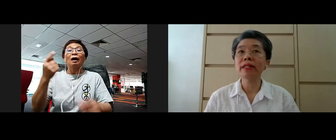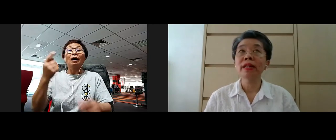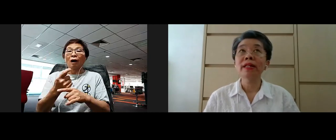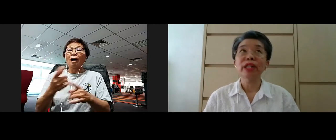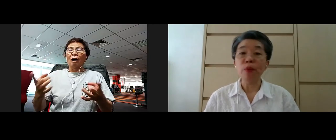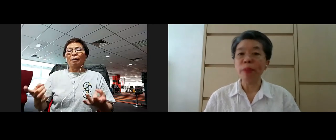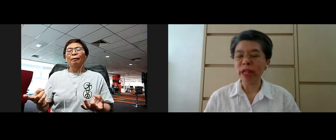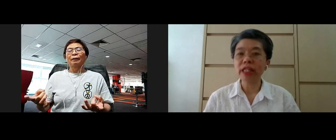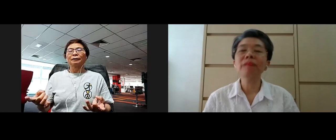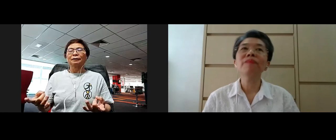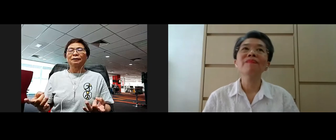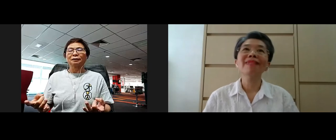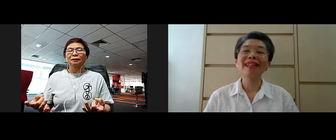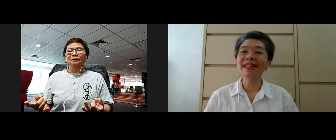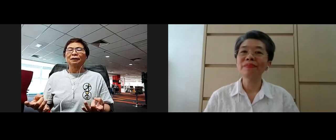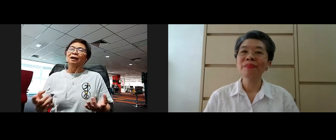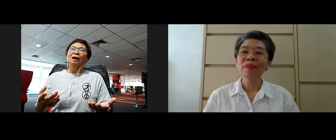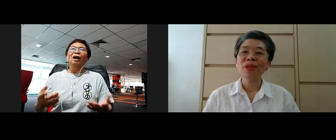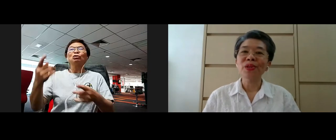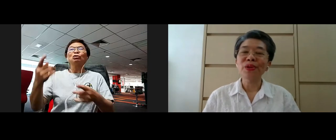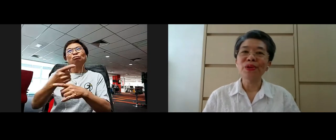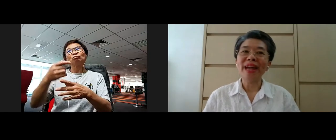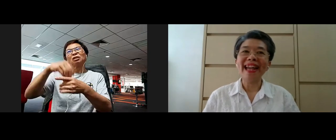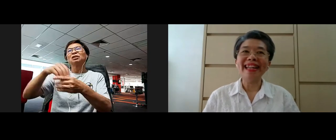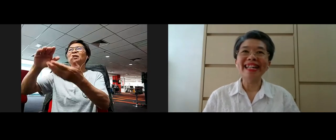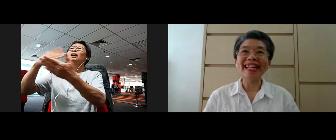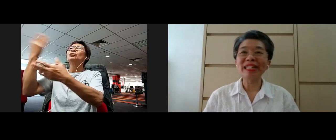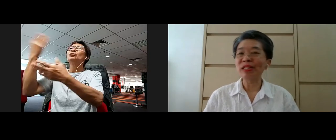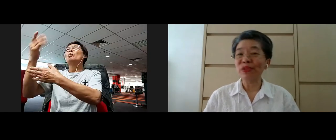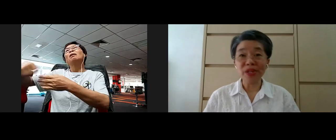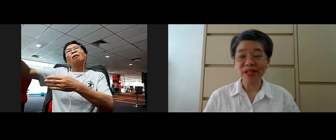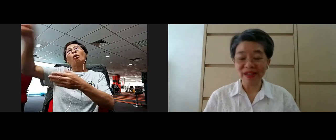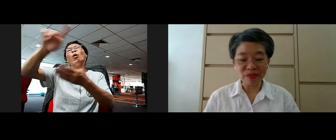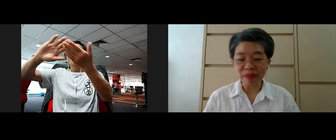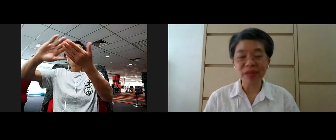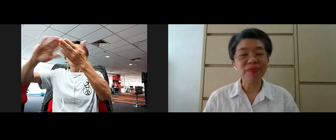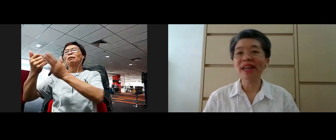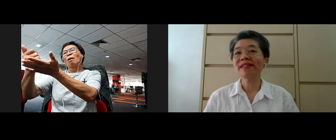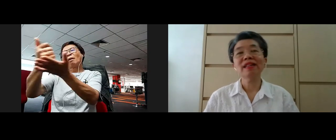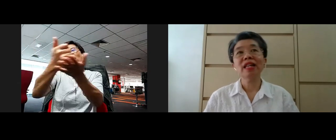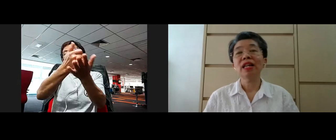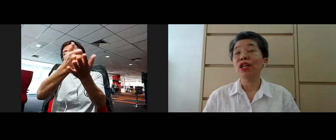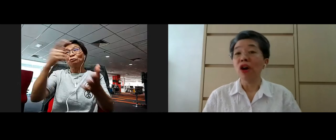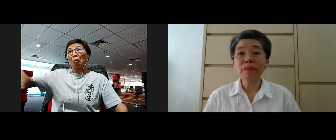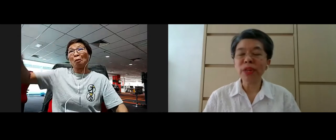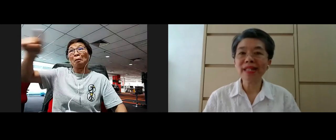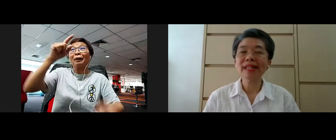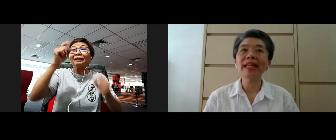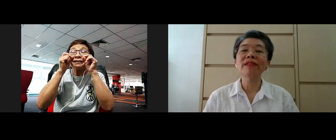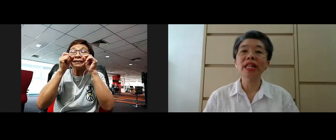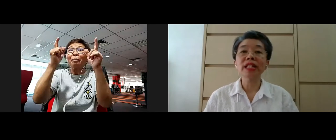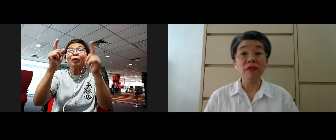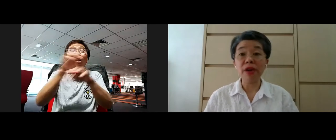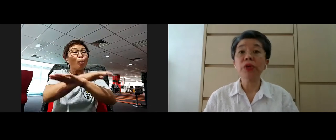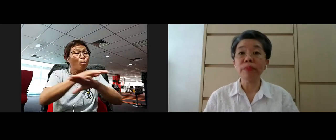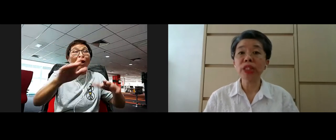common community so you may be surprised non-Buddhist